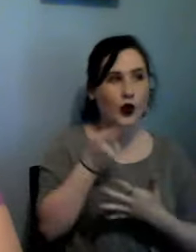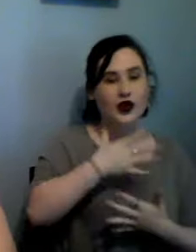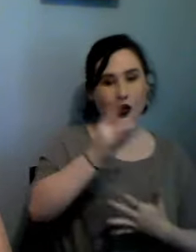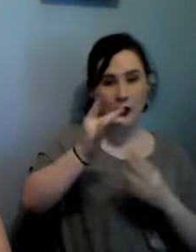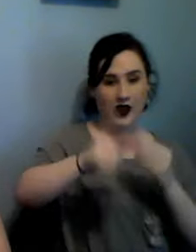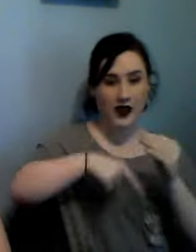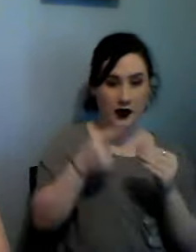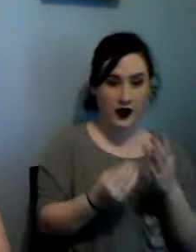spring